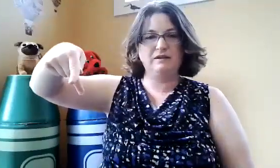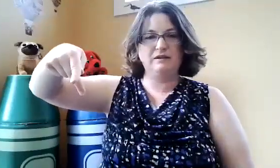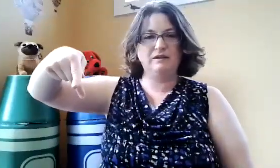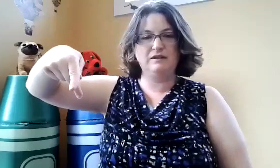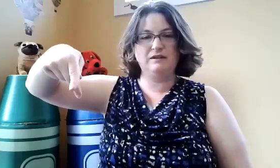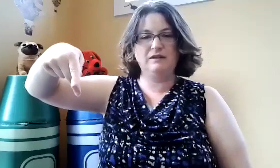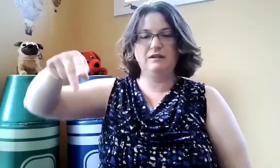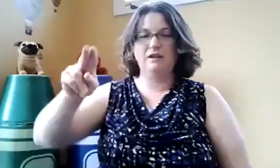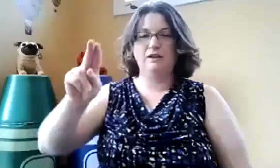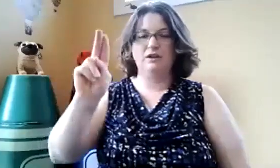U,